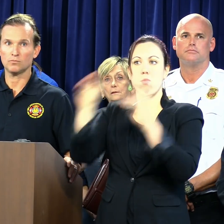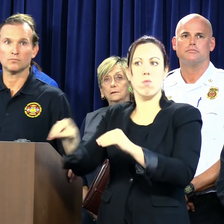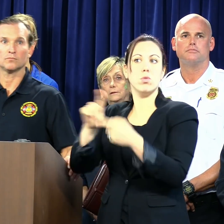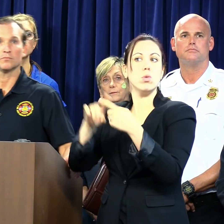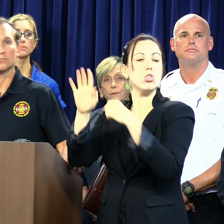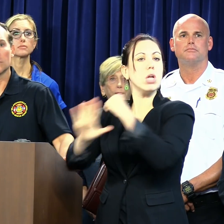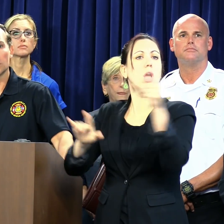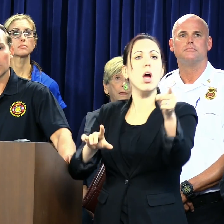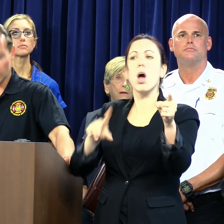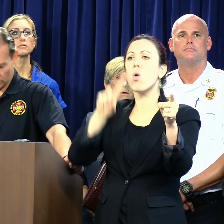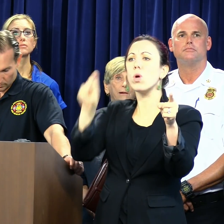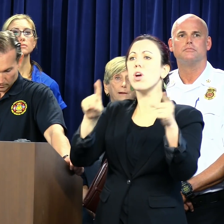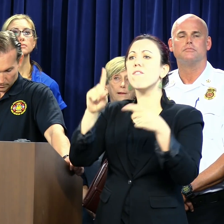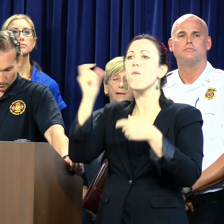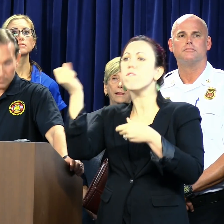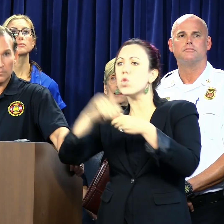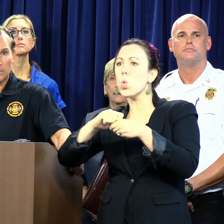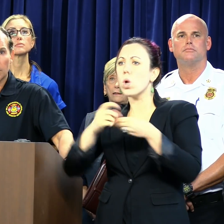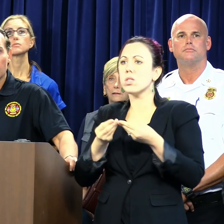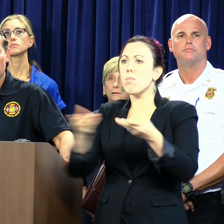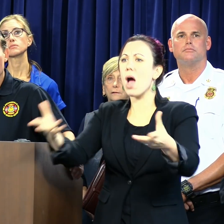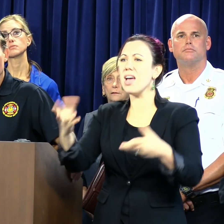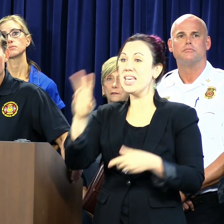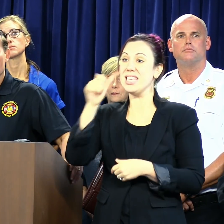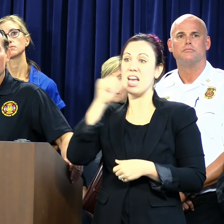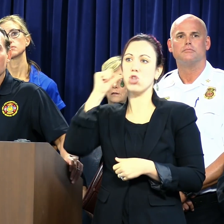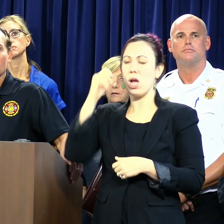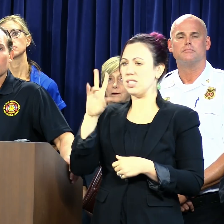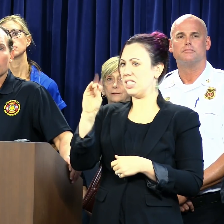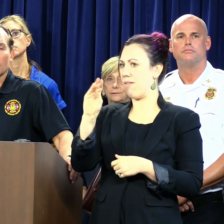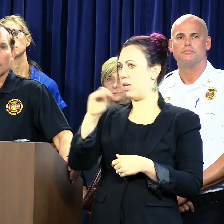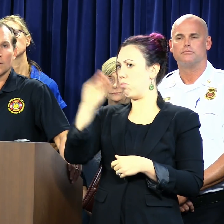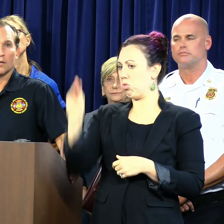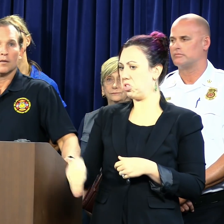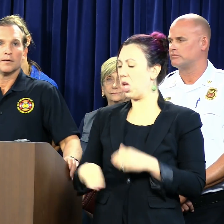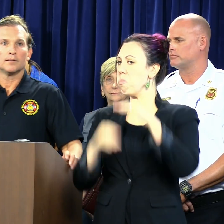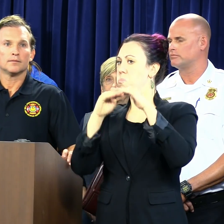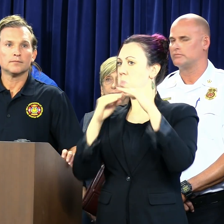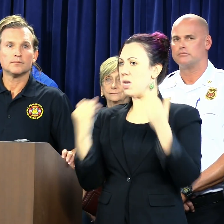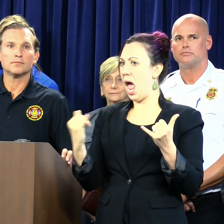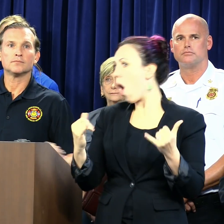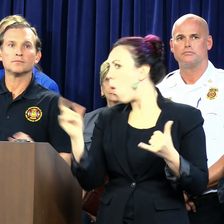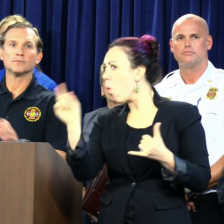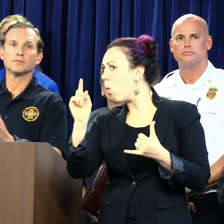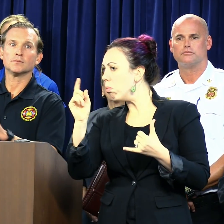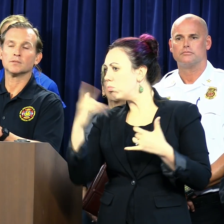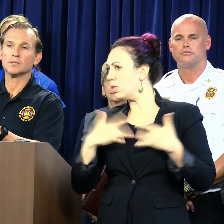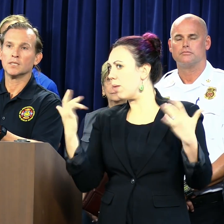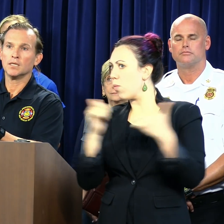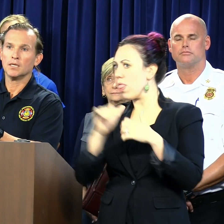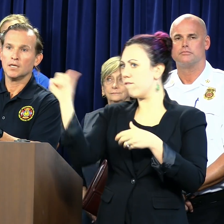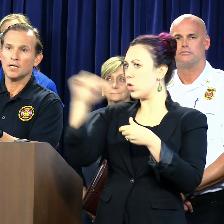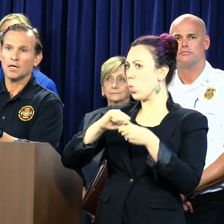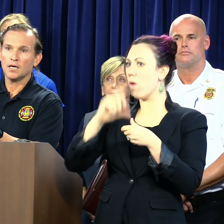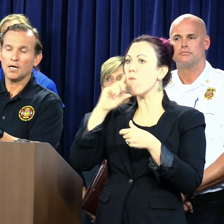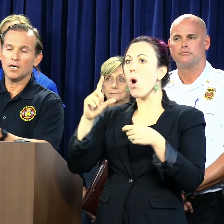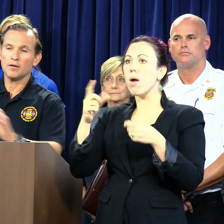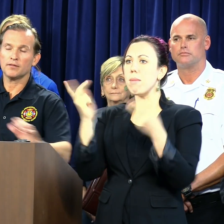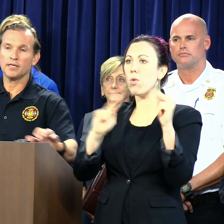Now. Where are we on fuel supply? We were at 70 percent yesterday when we talked. Where are we in terms of fuel for jacked and mongates?